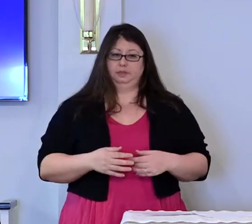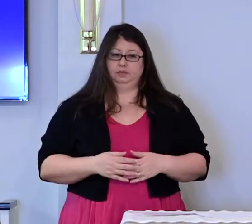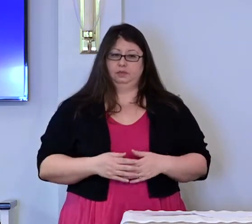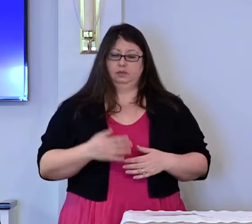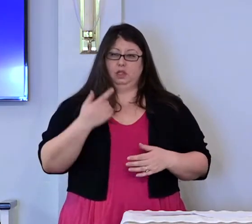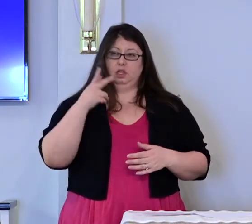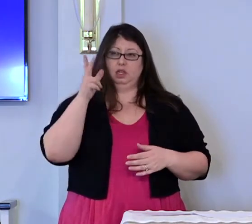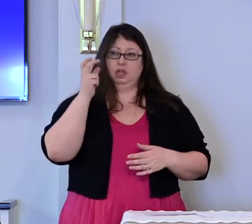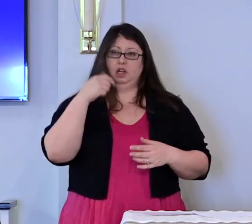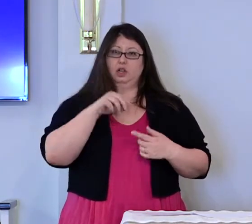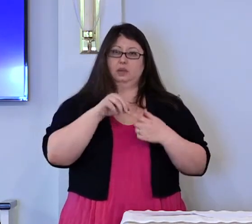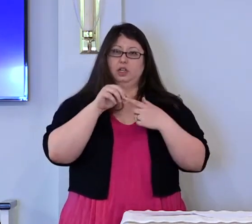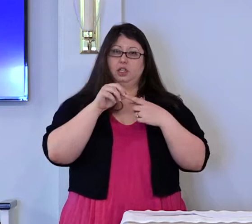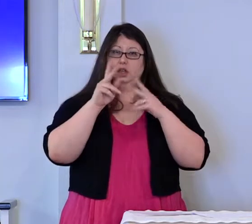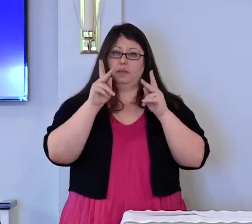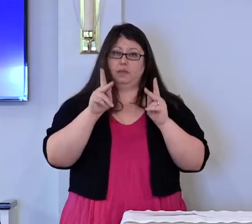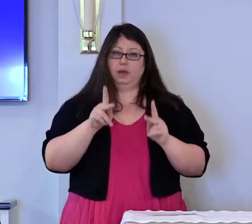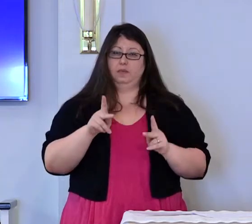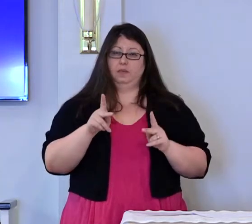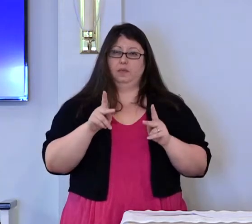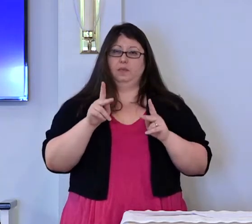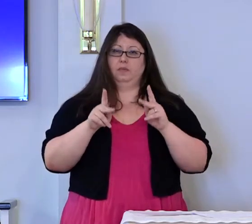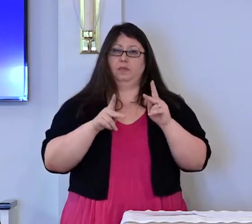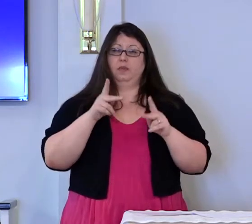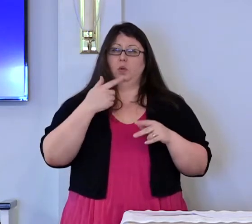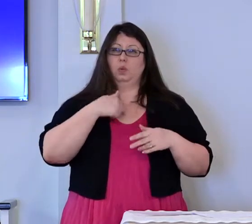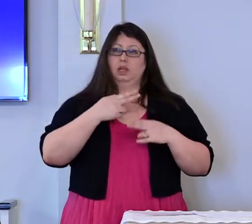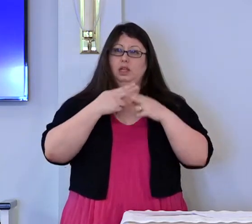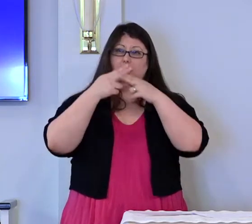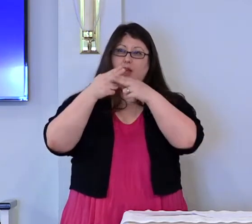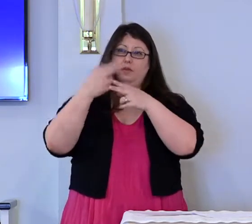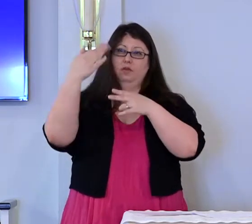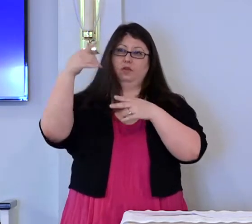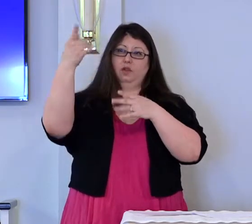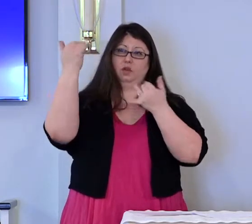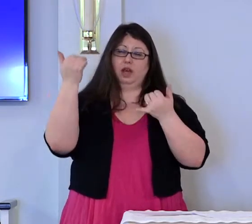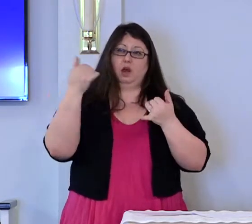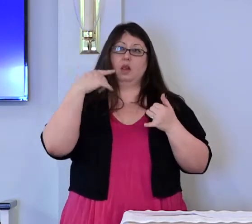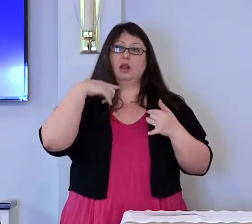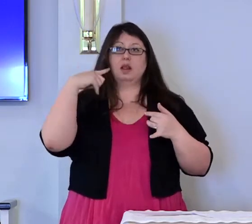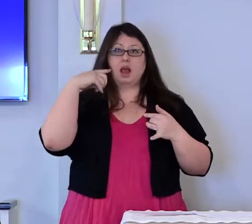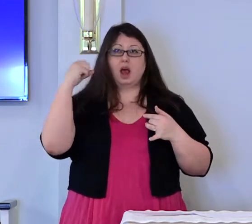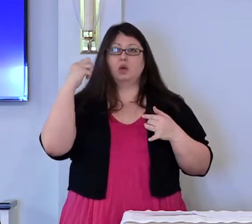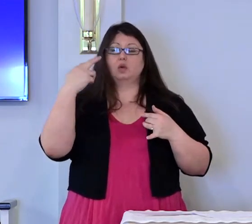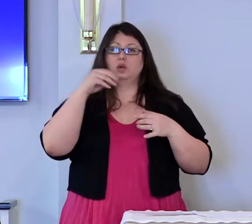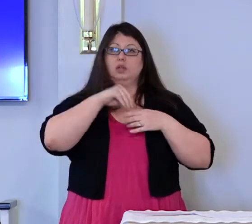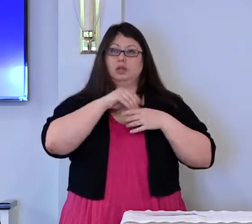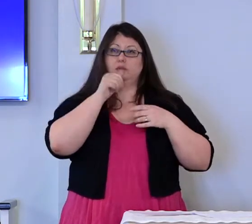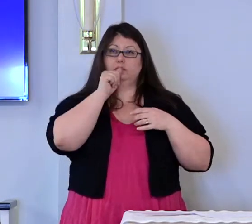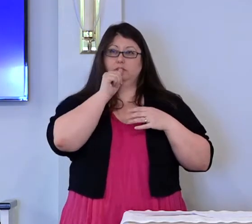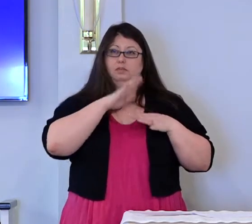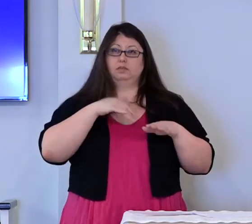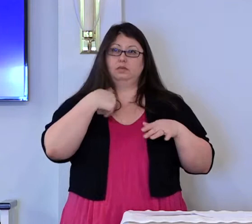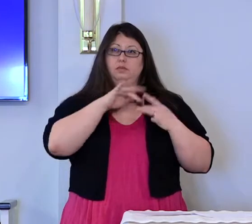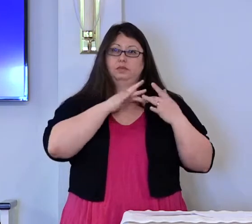Hear especially the persons and concerns we name before you now, aloud or in our hearts.